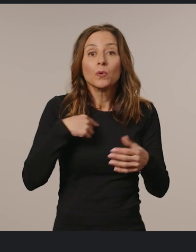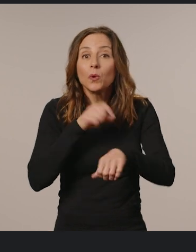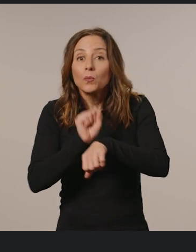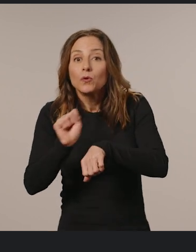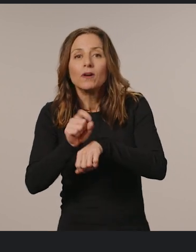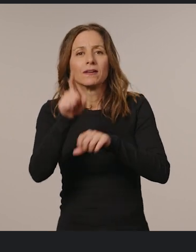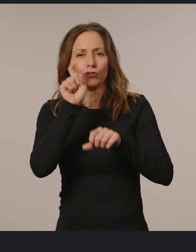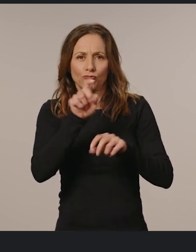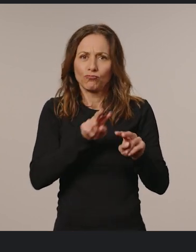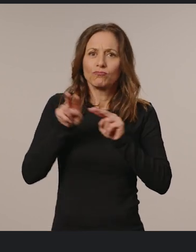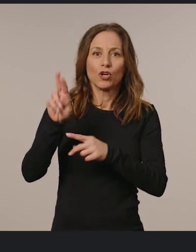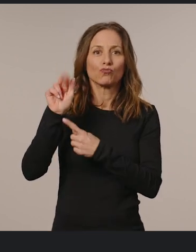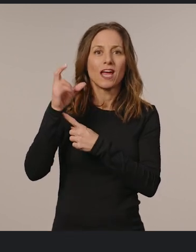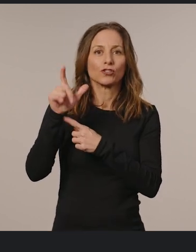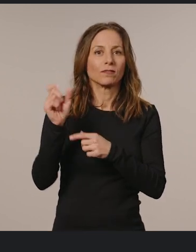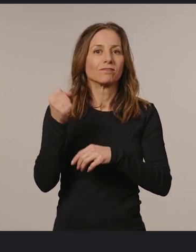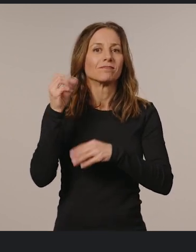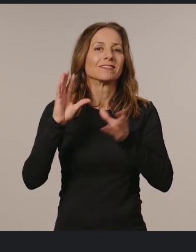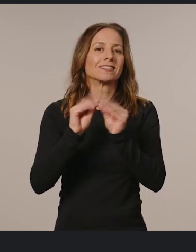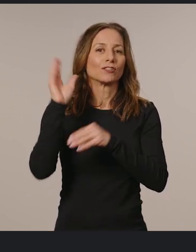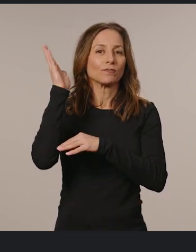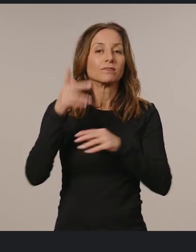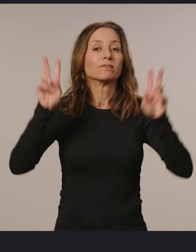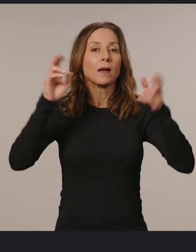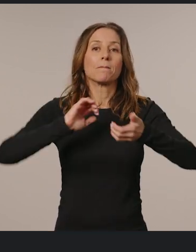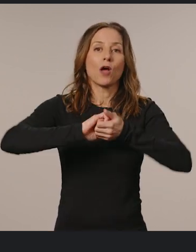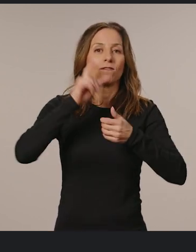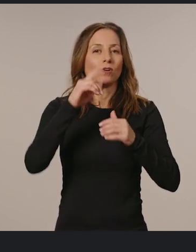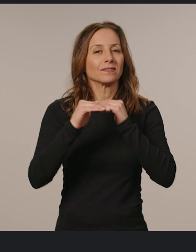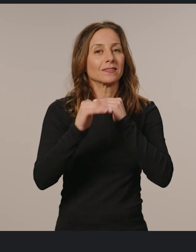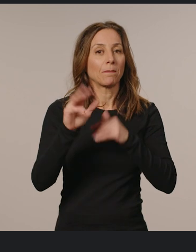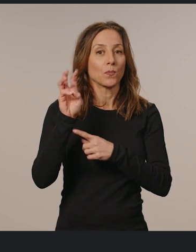about what we've been working on, you should check out Rachel's session partnering for the Stable Web.